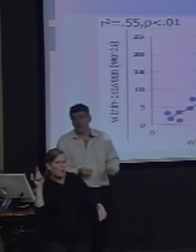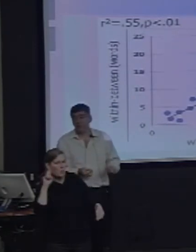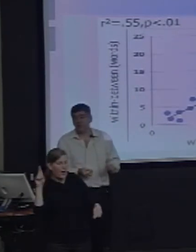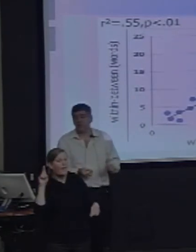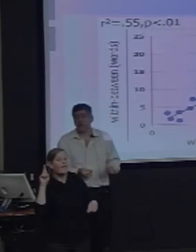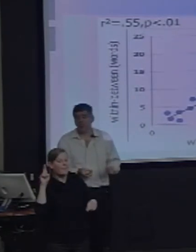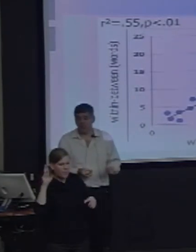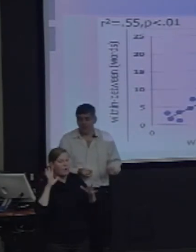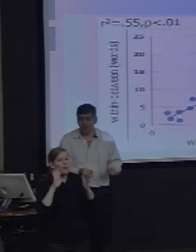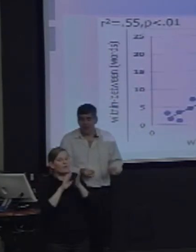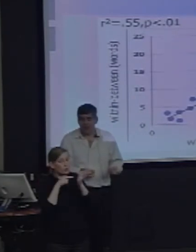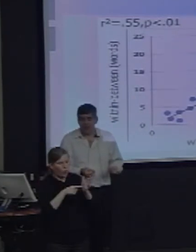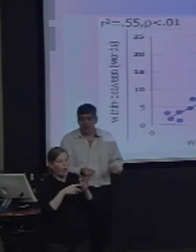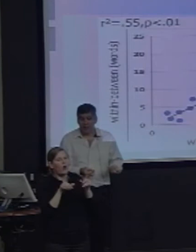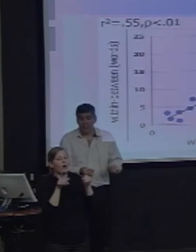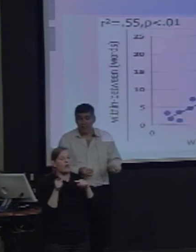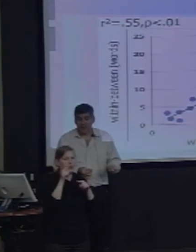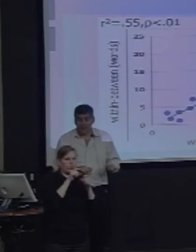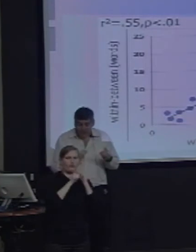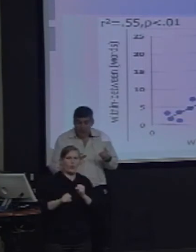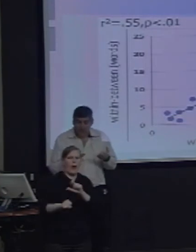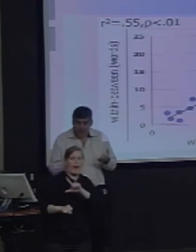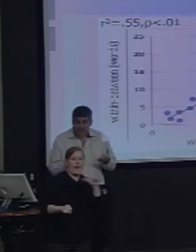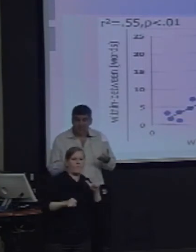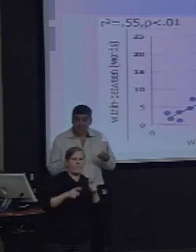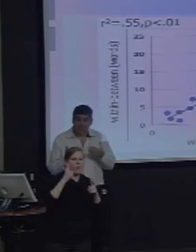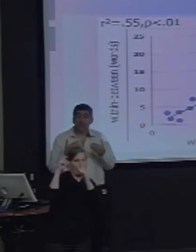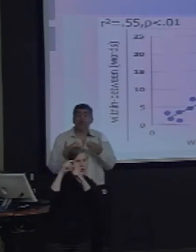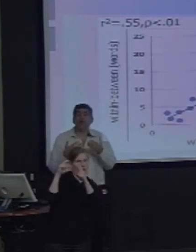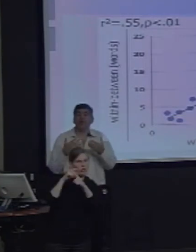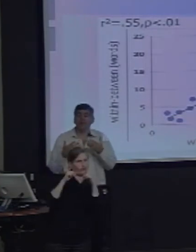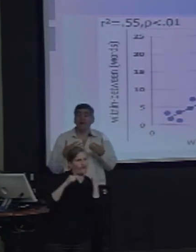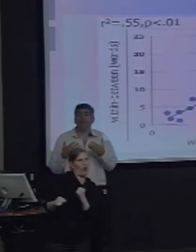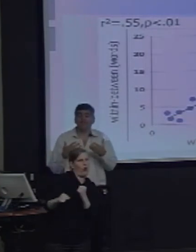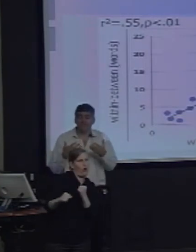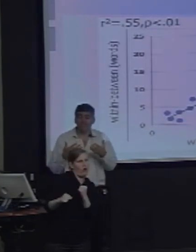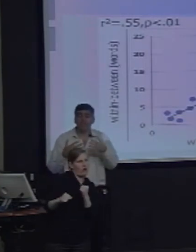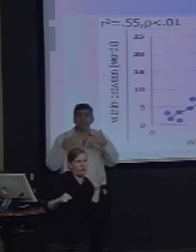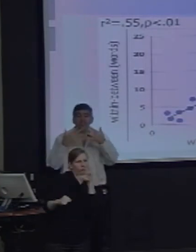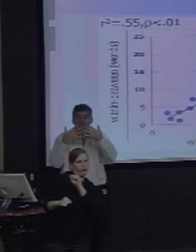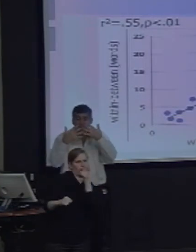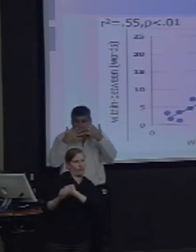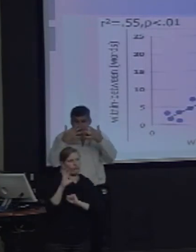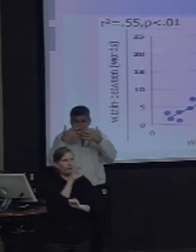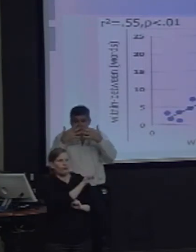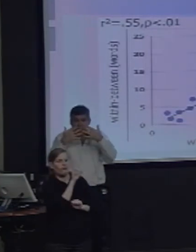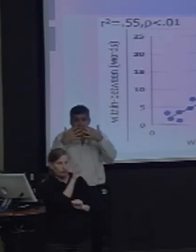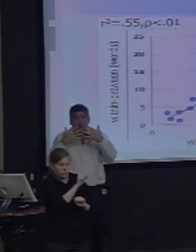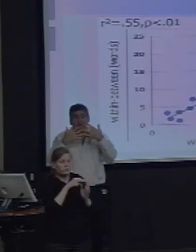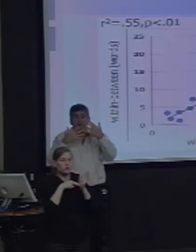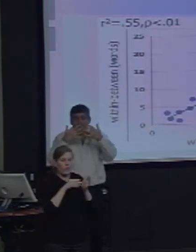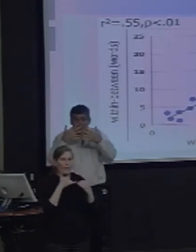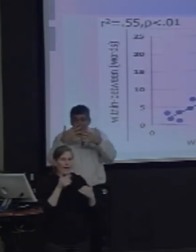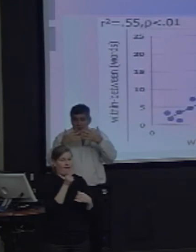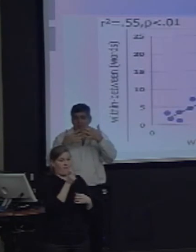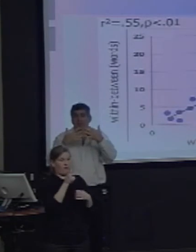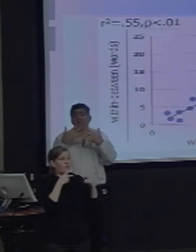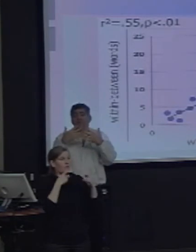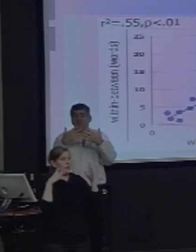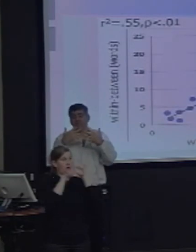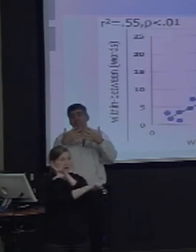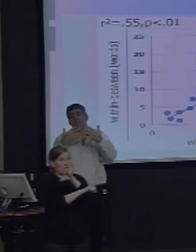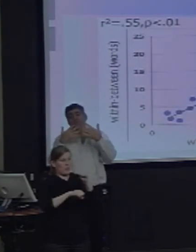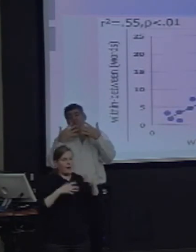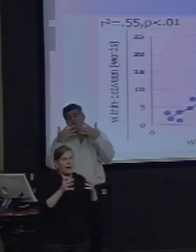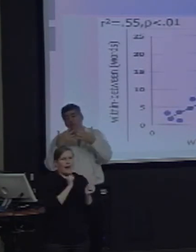lateralization for words, suggesting that the two are in competition. In some individuals, they've resolved